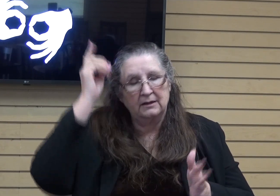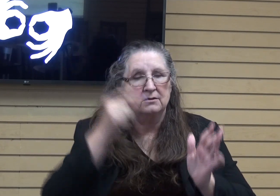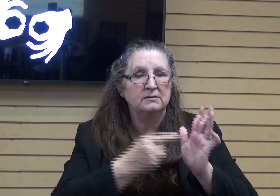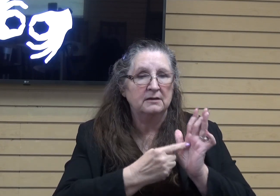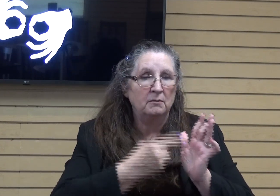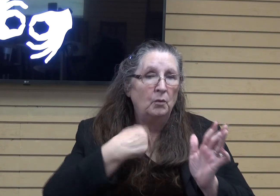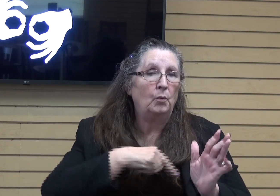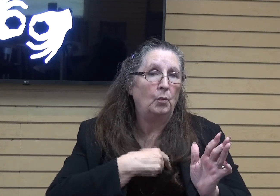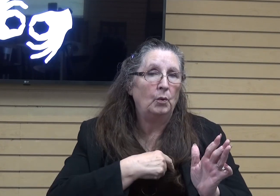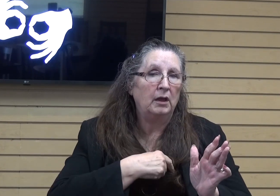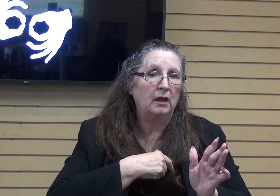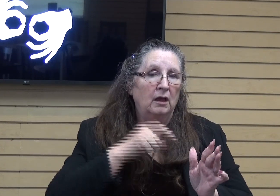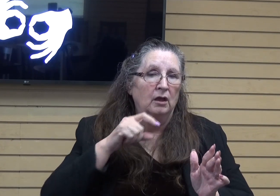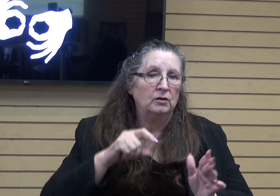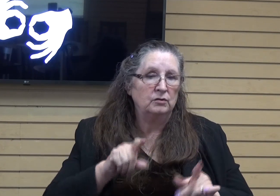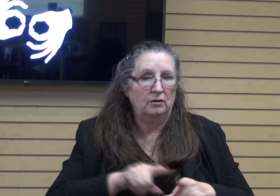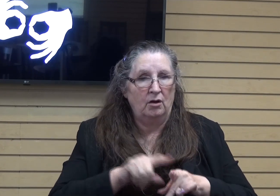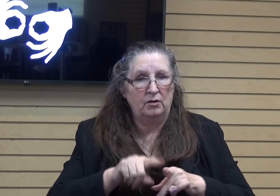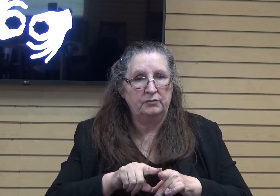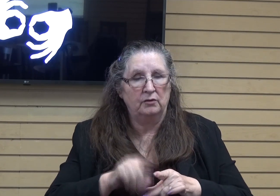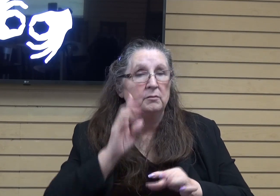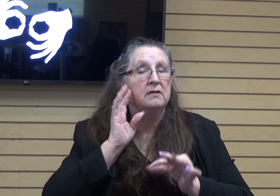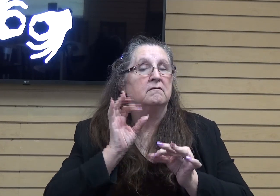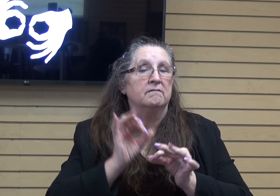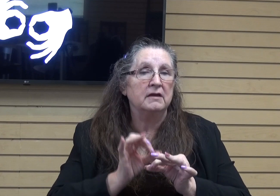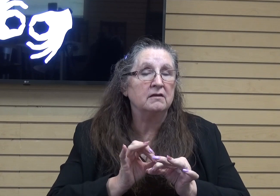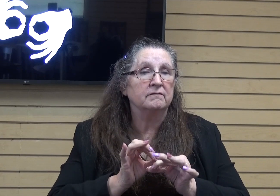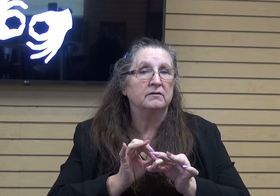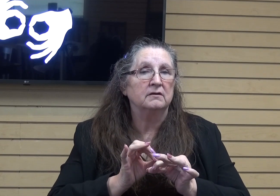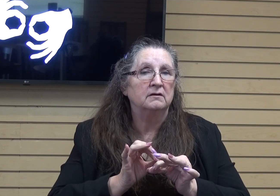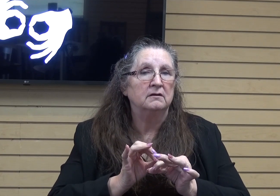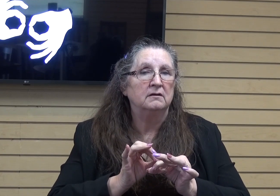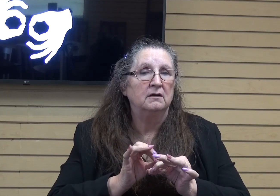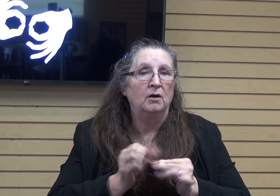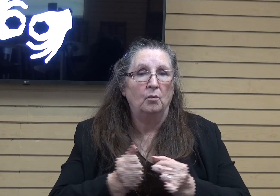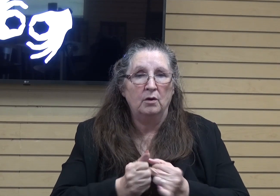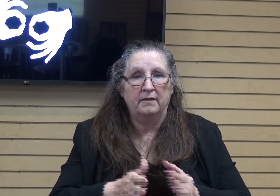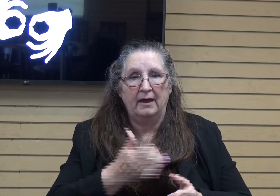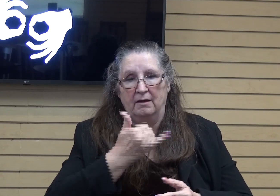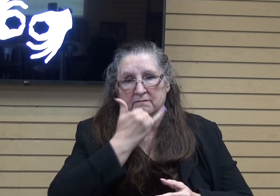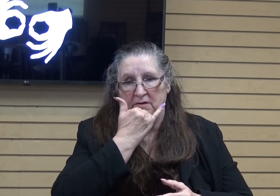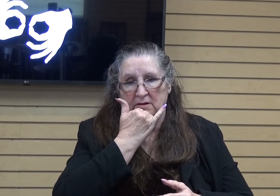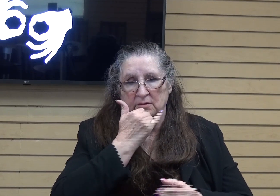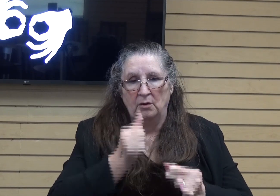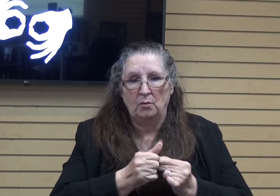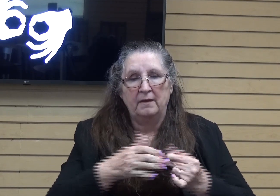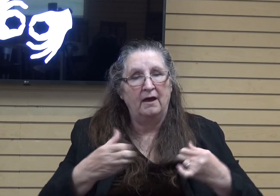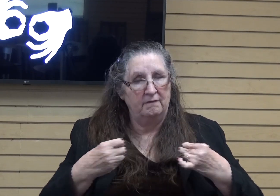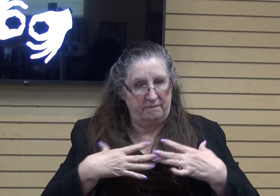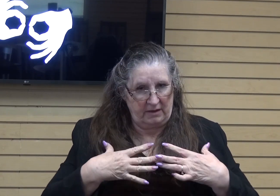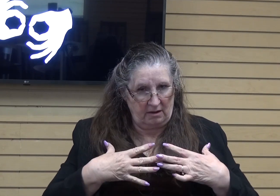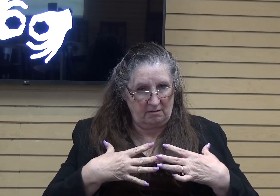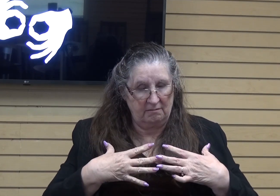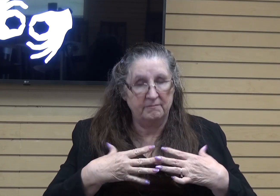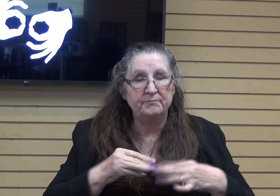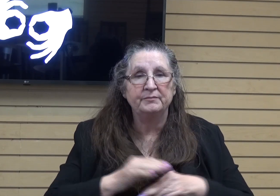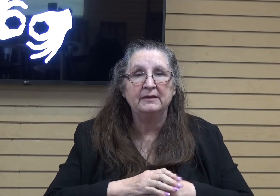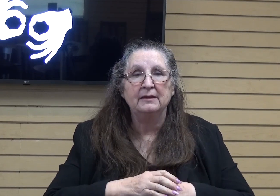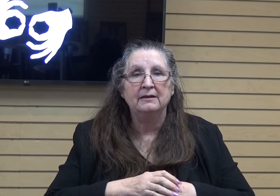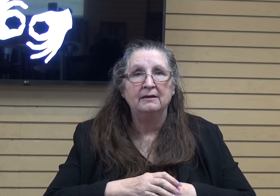should also be faithful, faultless, and fearless. That's an excellent outline